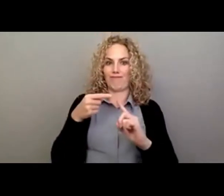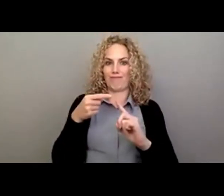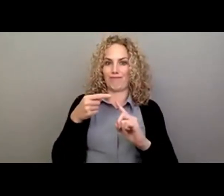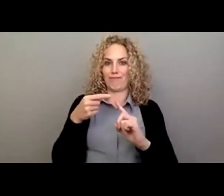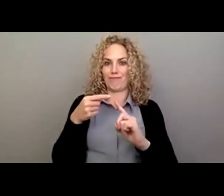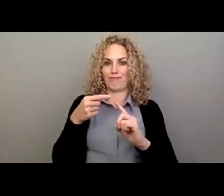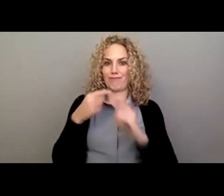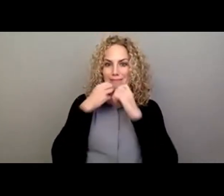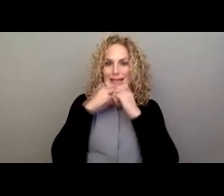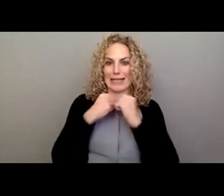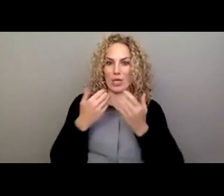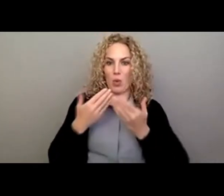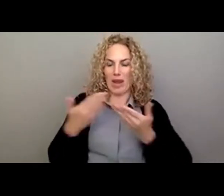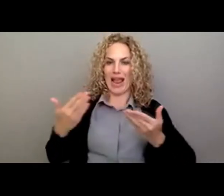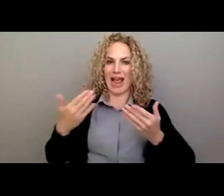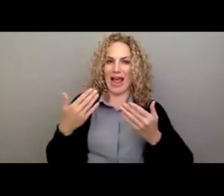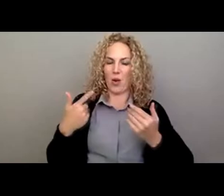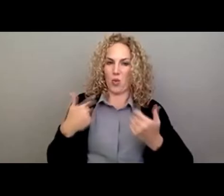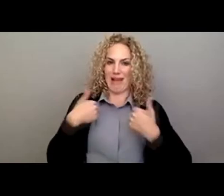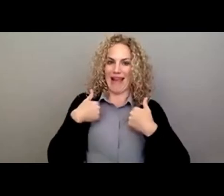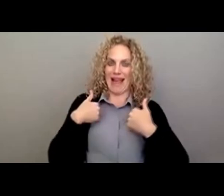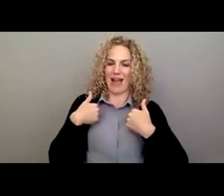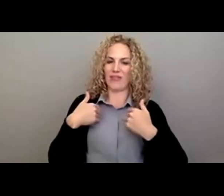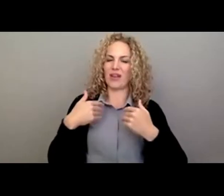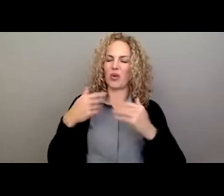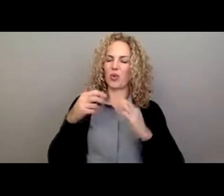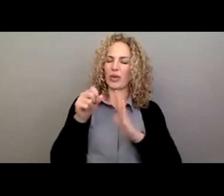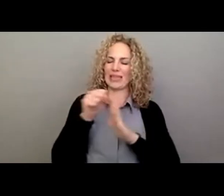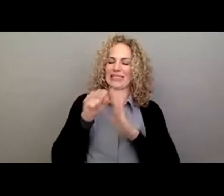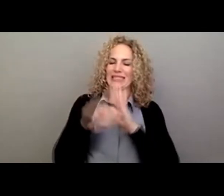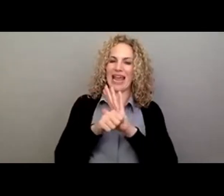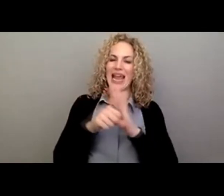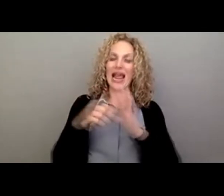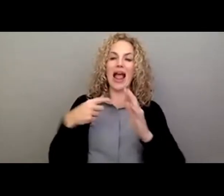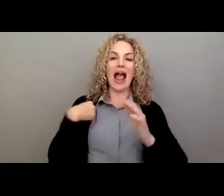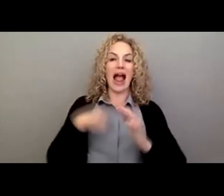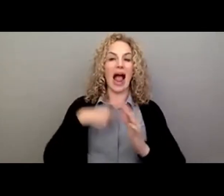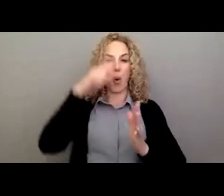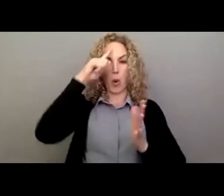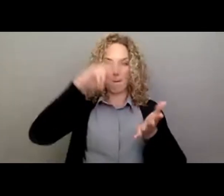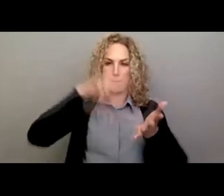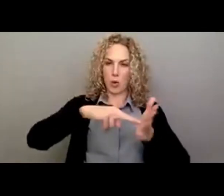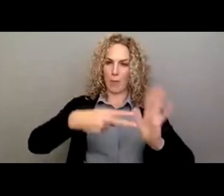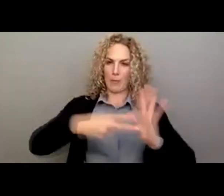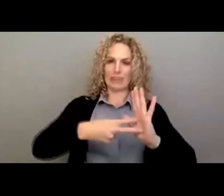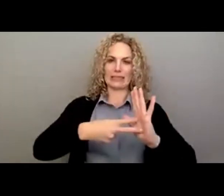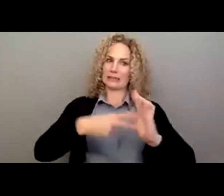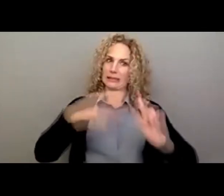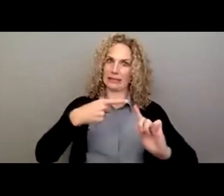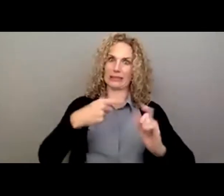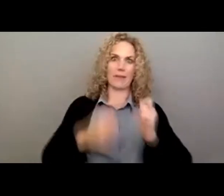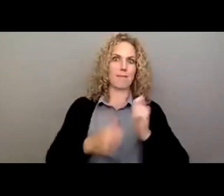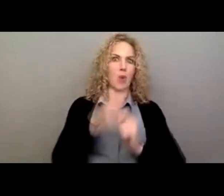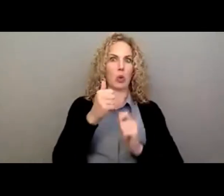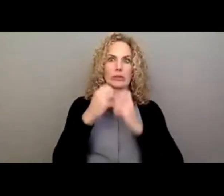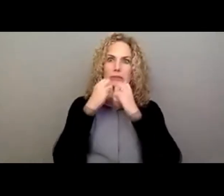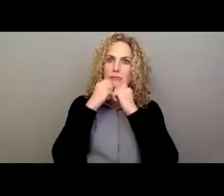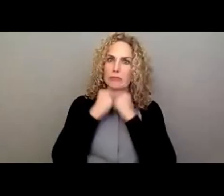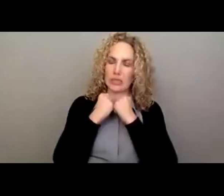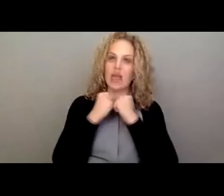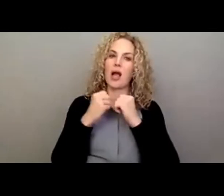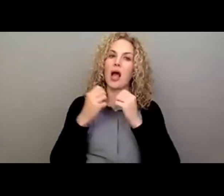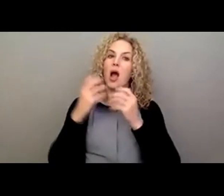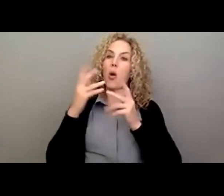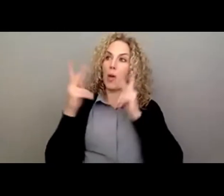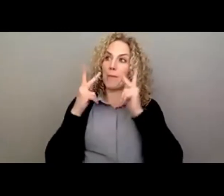certainly at State Fund, and I think throughout the state, is our purpose, right? Most of us, especially the people we want to have be